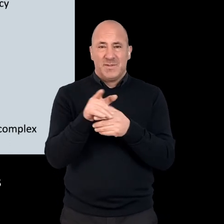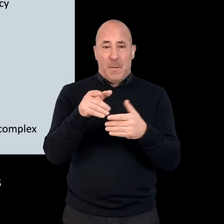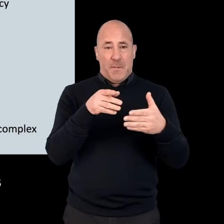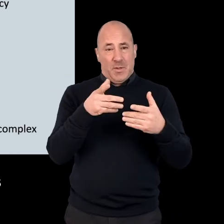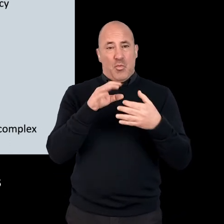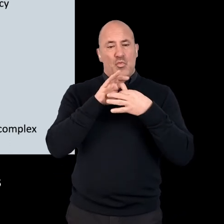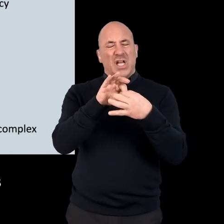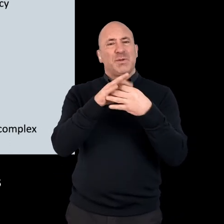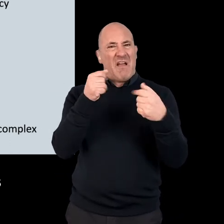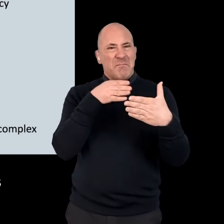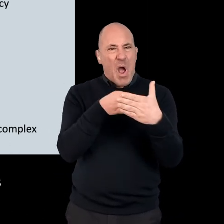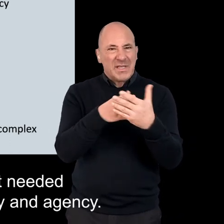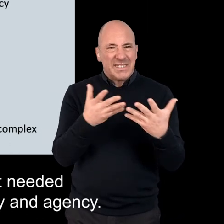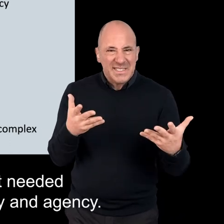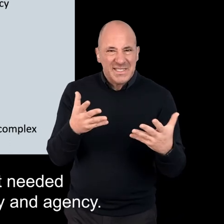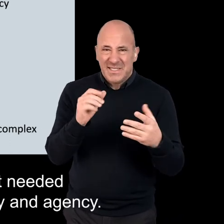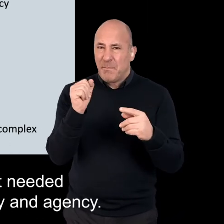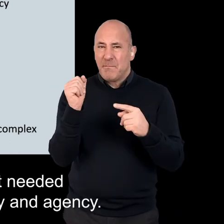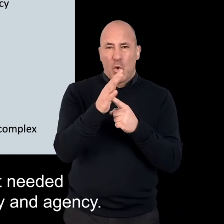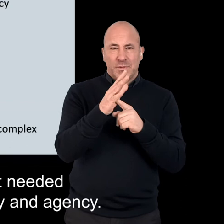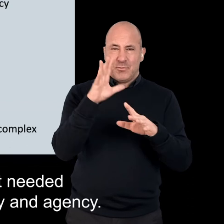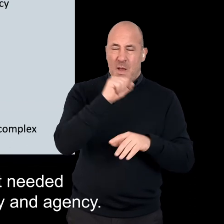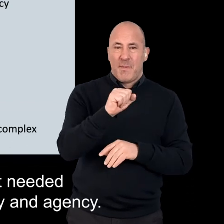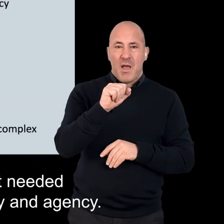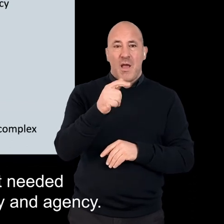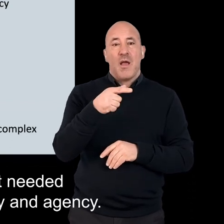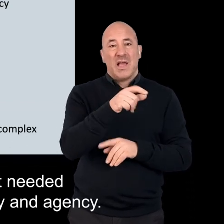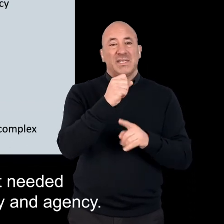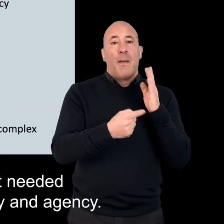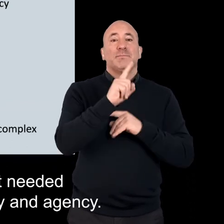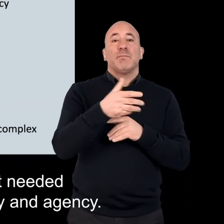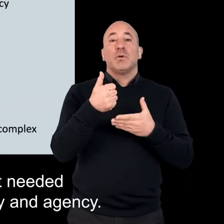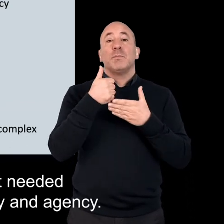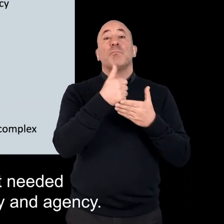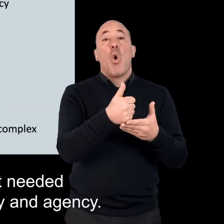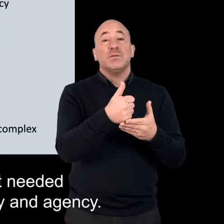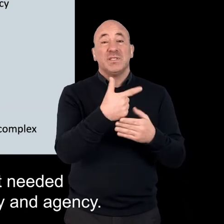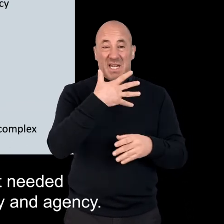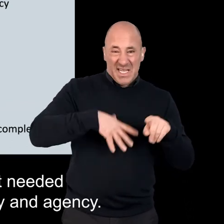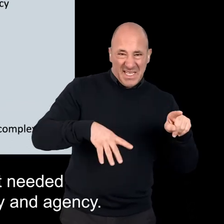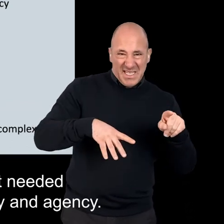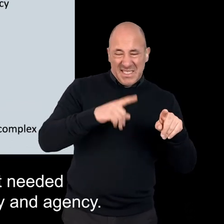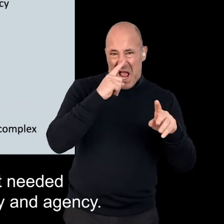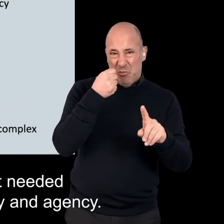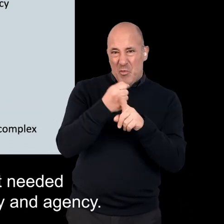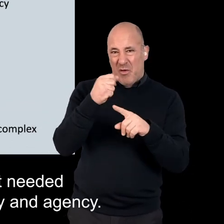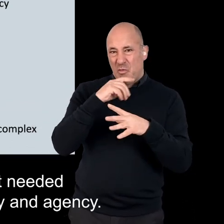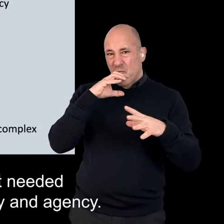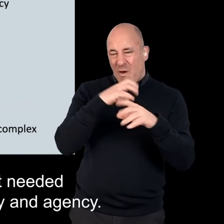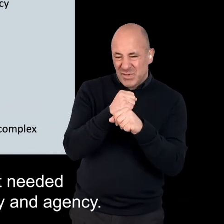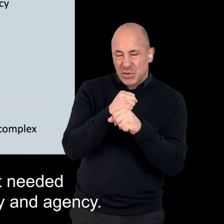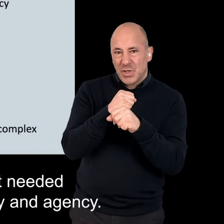man that barriers the relationship building. Important member that support needed by disabled people impact